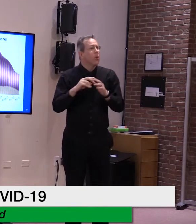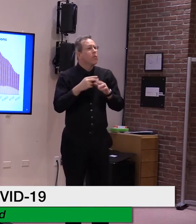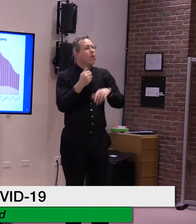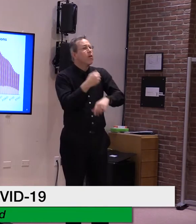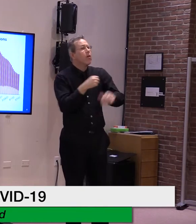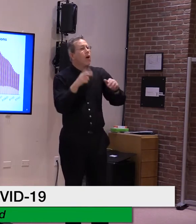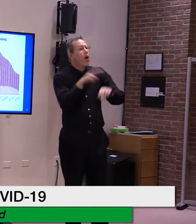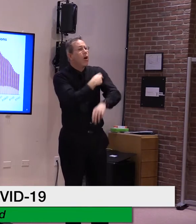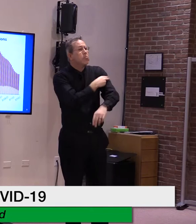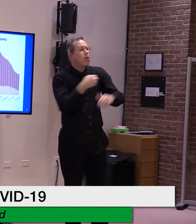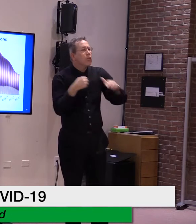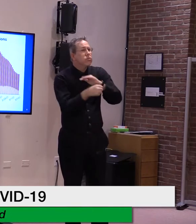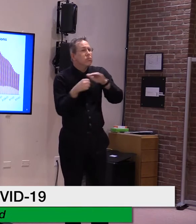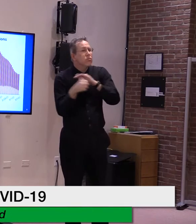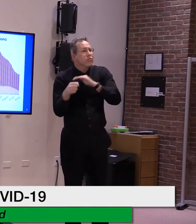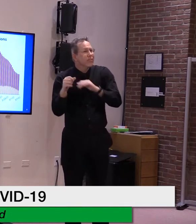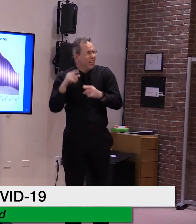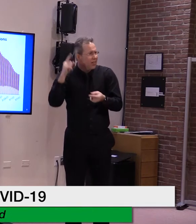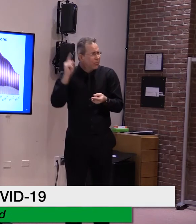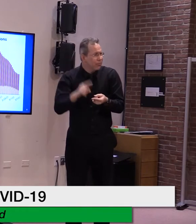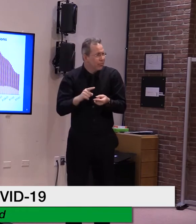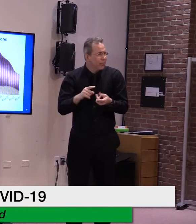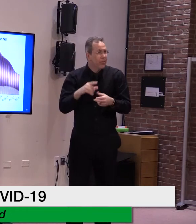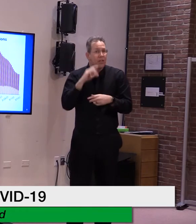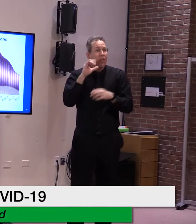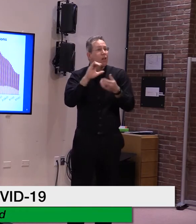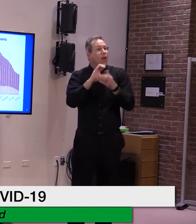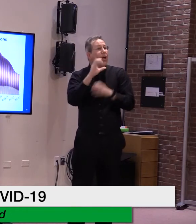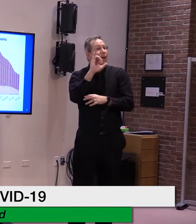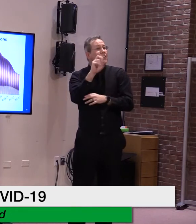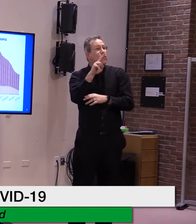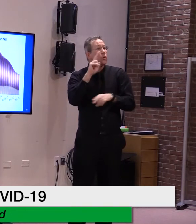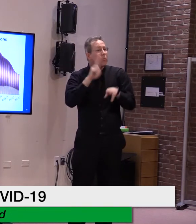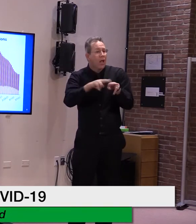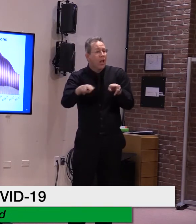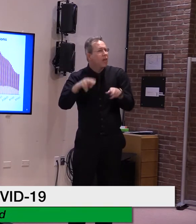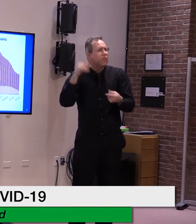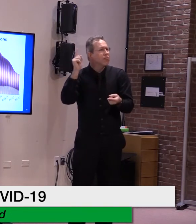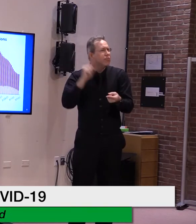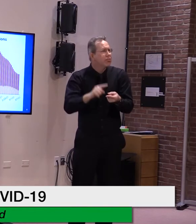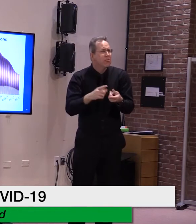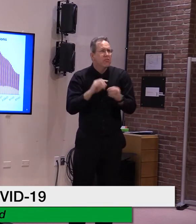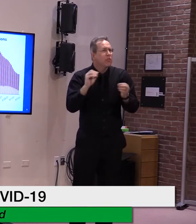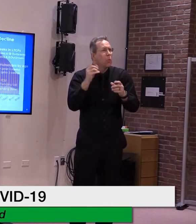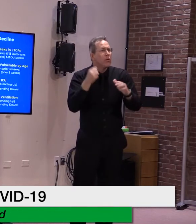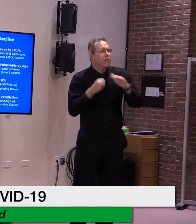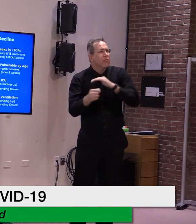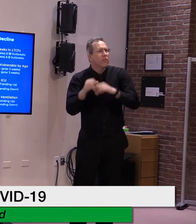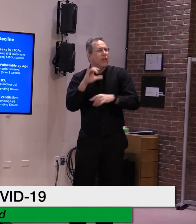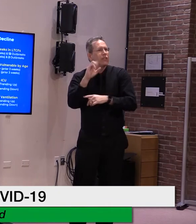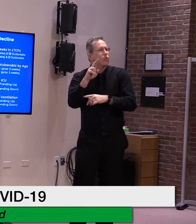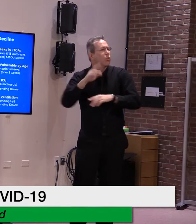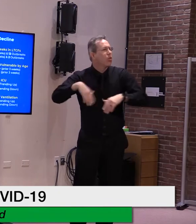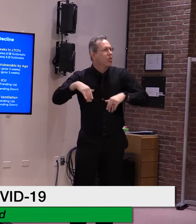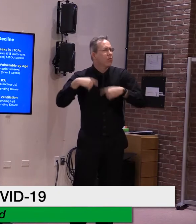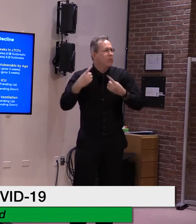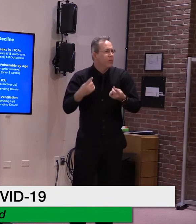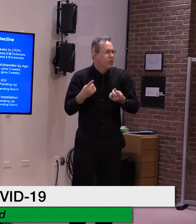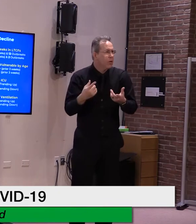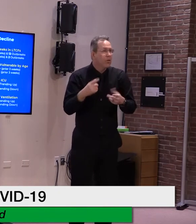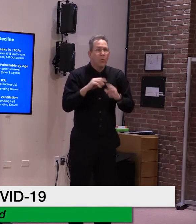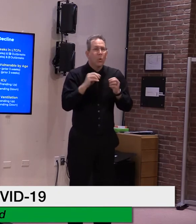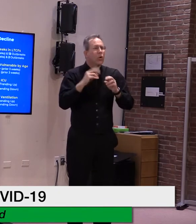in the ICU, and as of today, no one requiring ventilation. When you look collectively